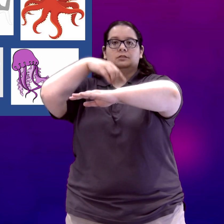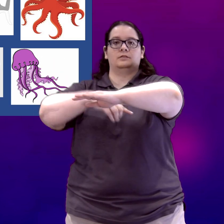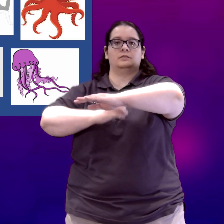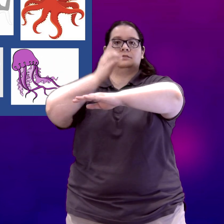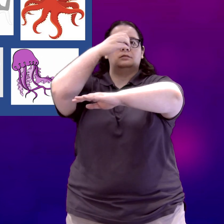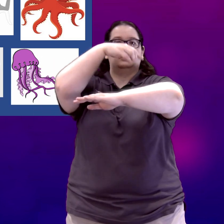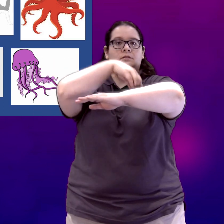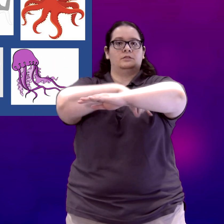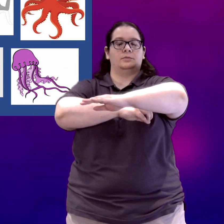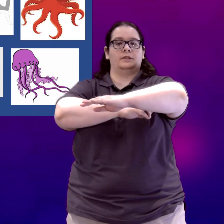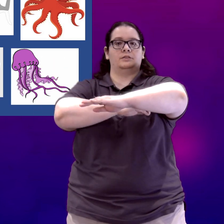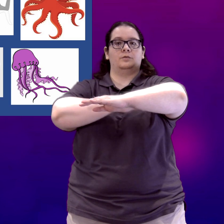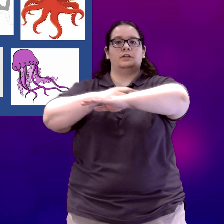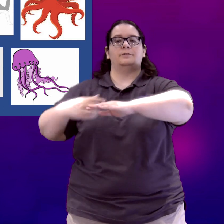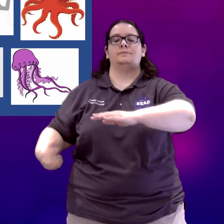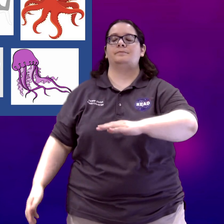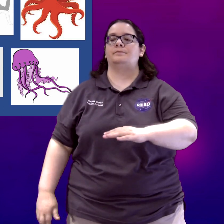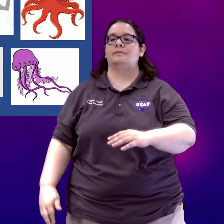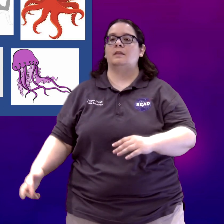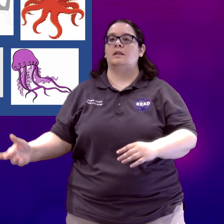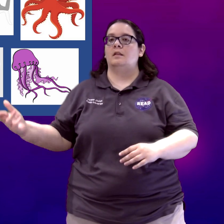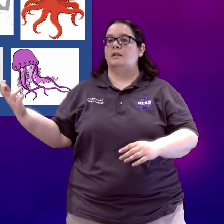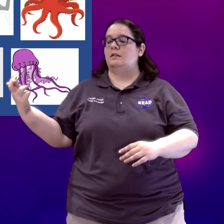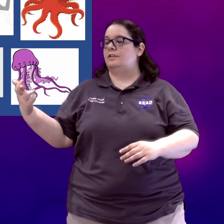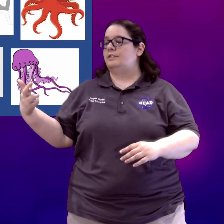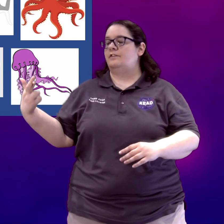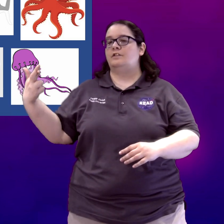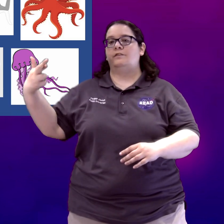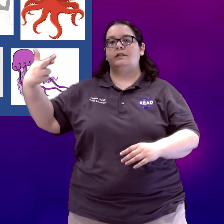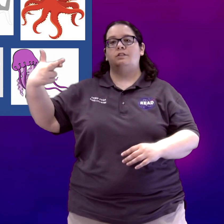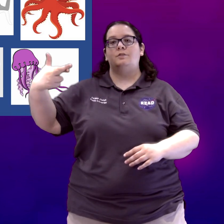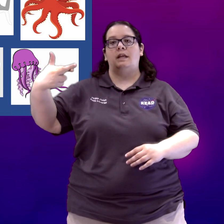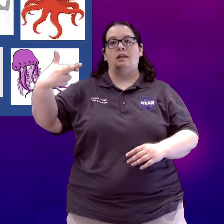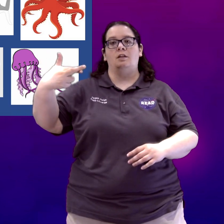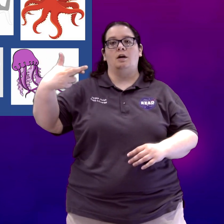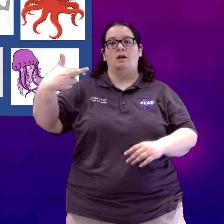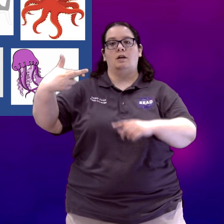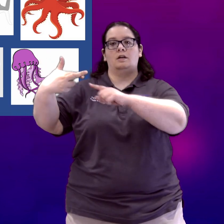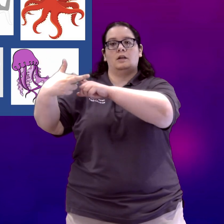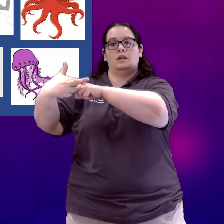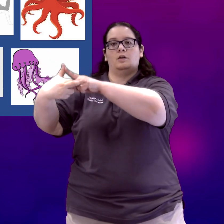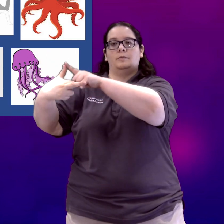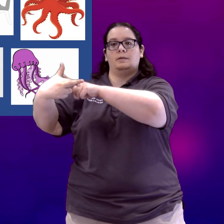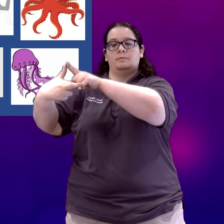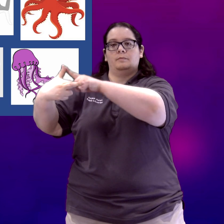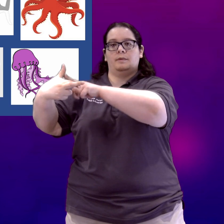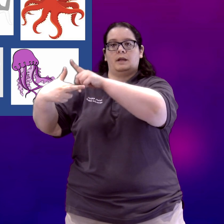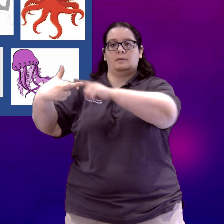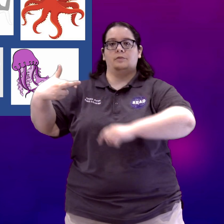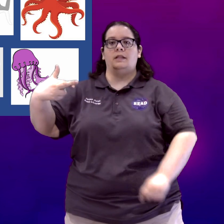jumping under the water. The other sign for dolphin is to take an R and open it by bringing